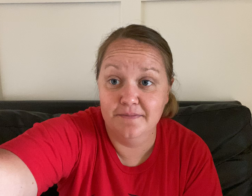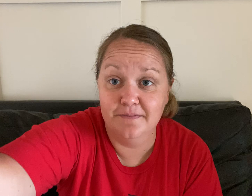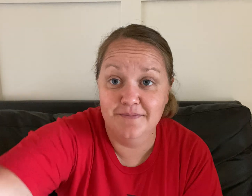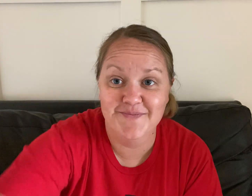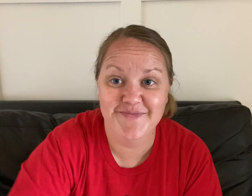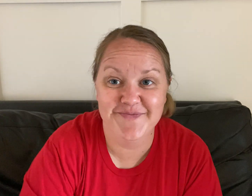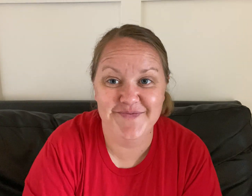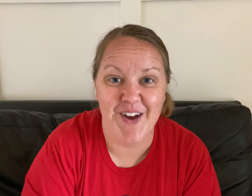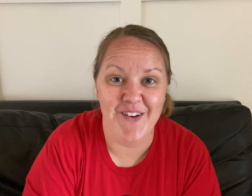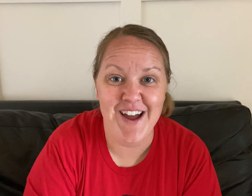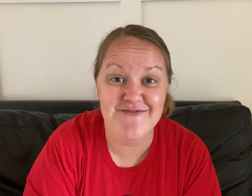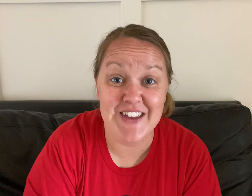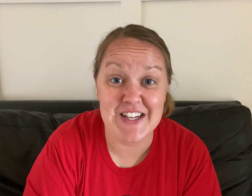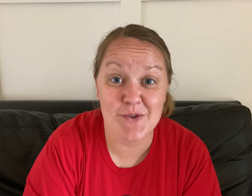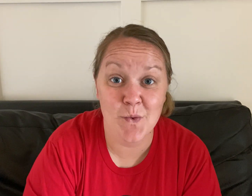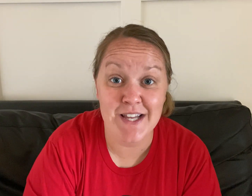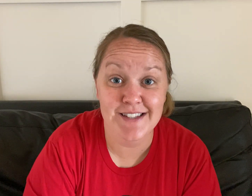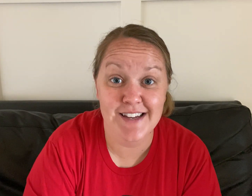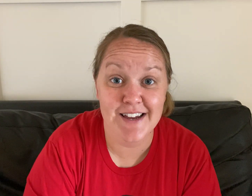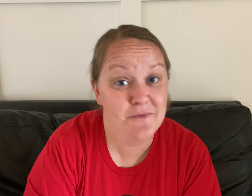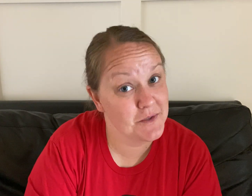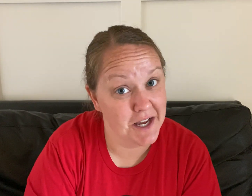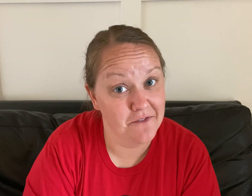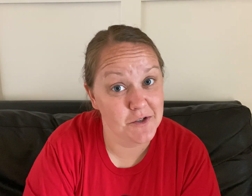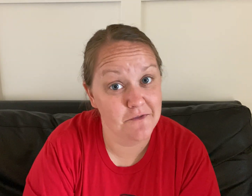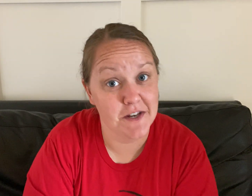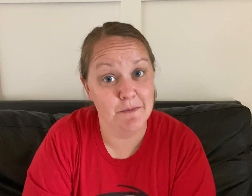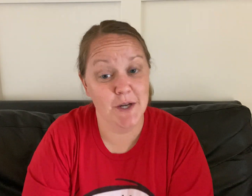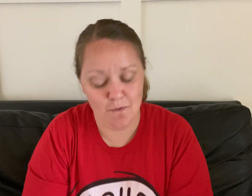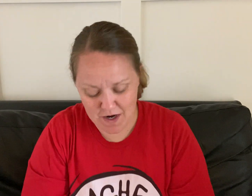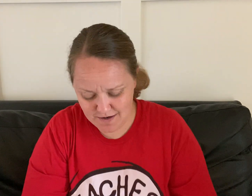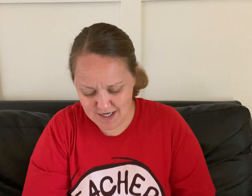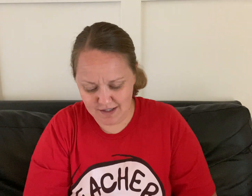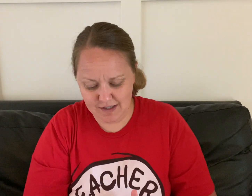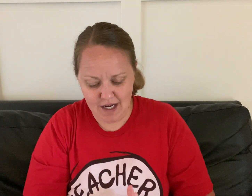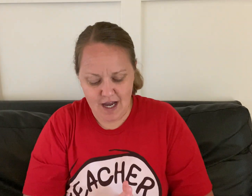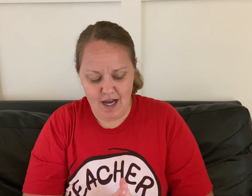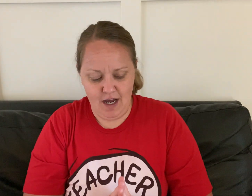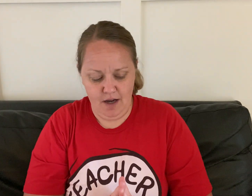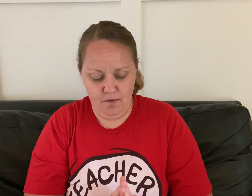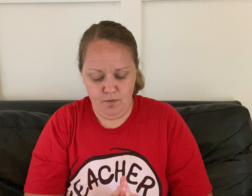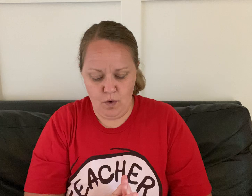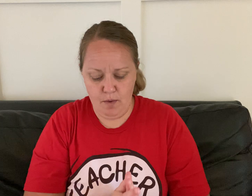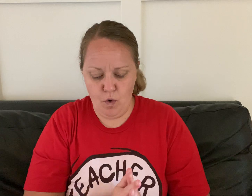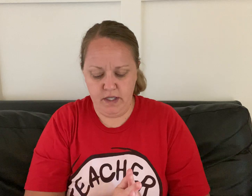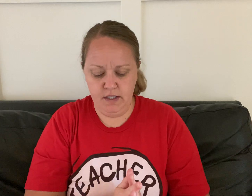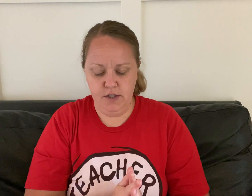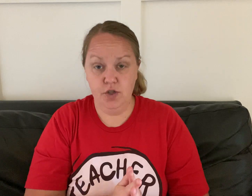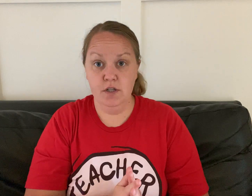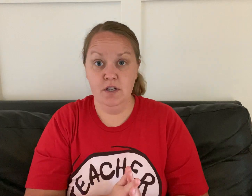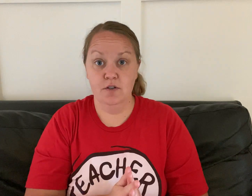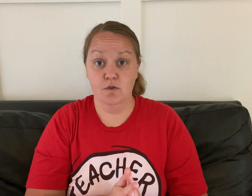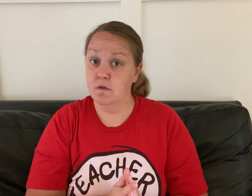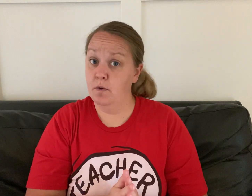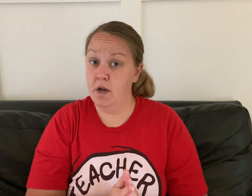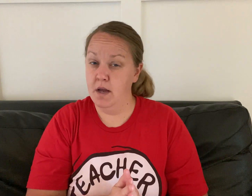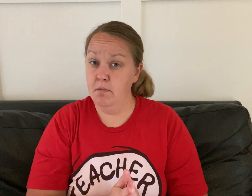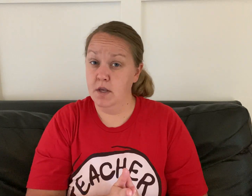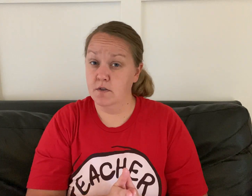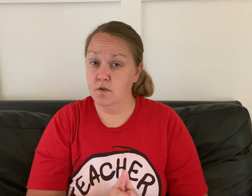all right it's Wednesday time for some phonemic awareness rhyme recognition do they rhyme yes or